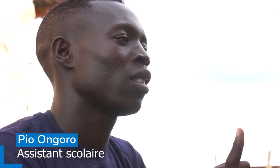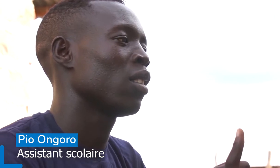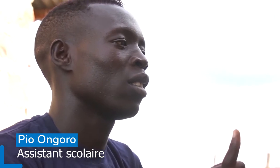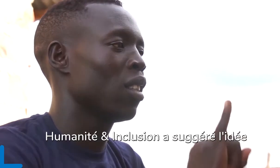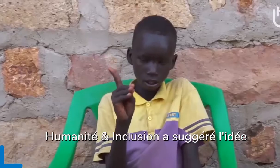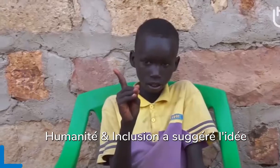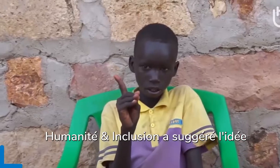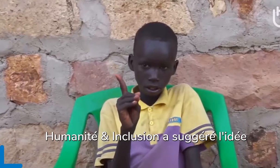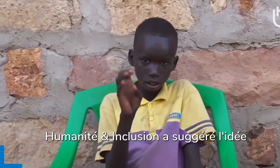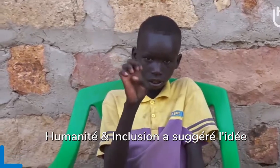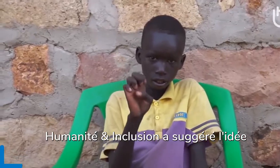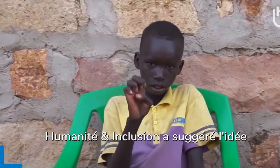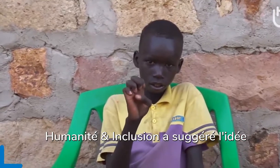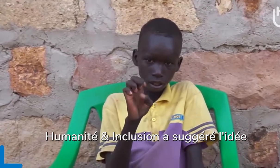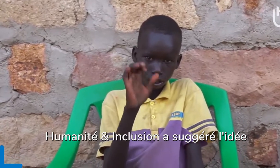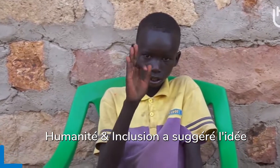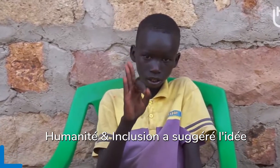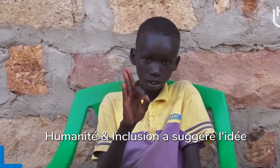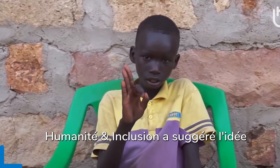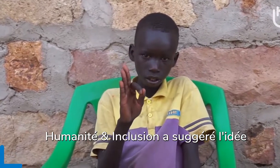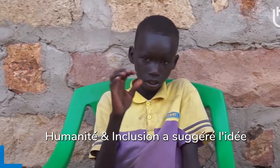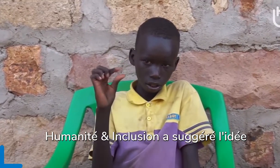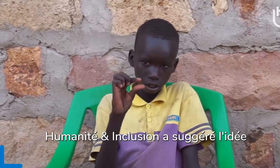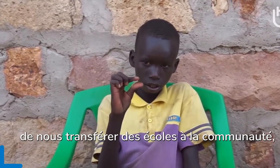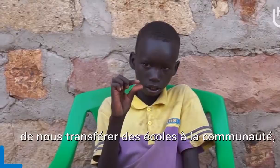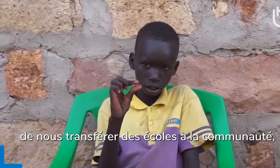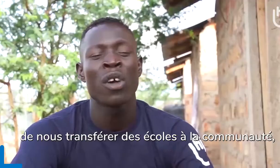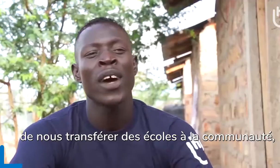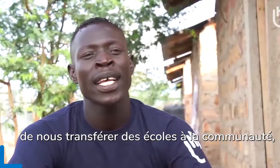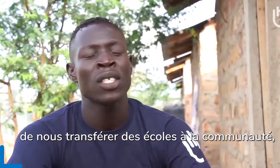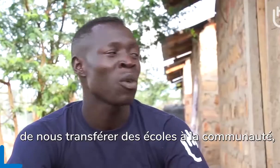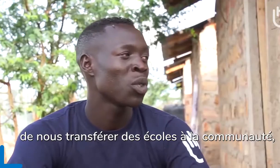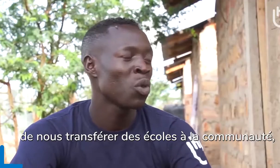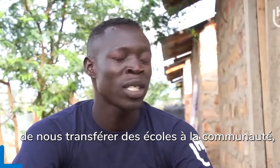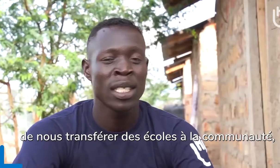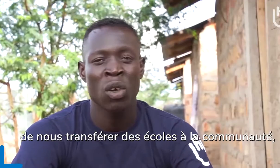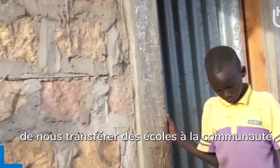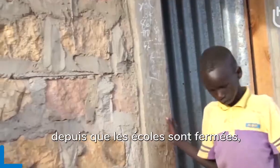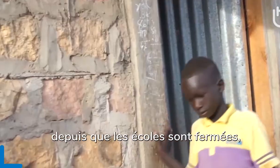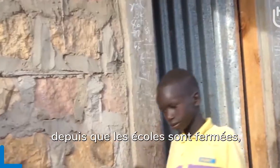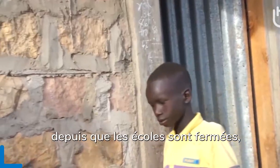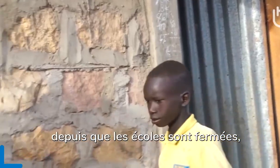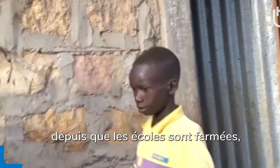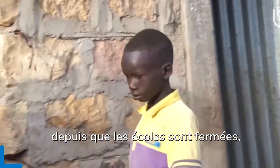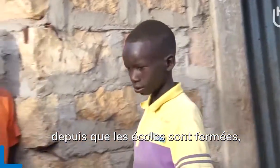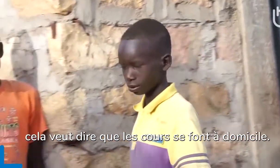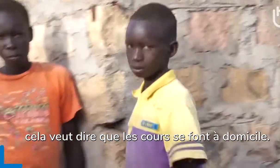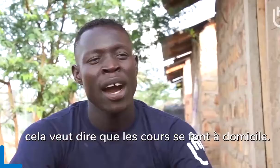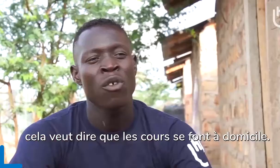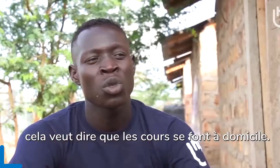Humanity and inclusion has come up with an idea of at least transferring us from school, since the school is now closed, from